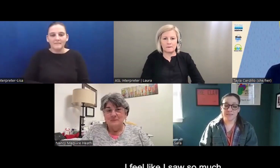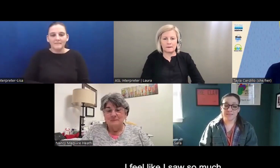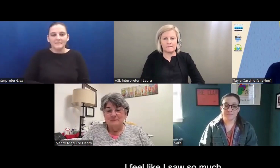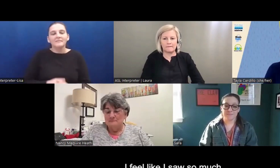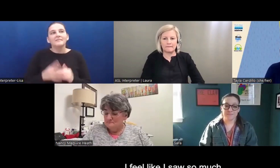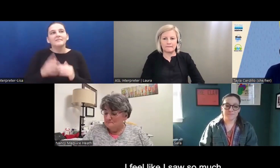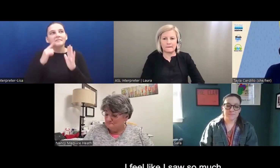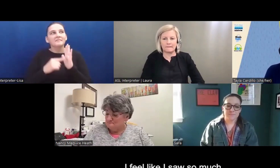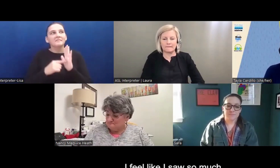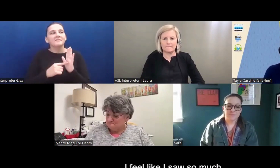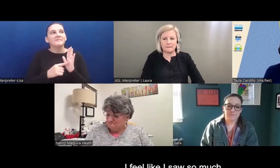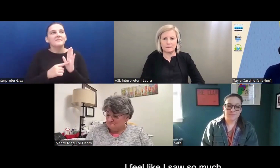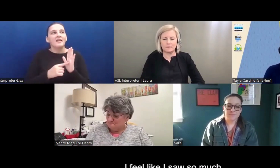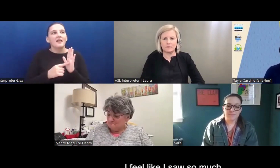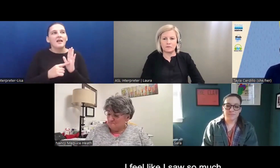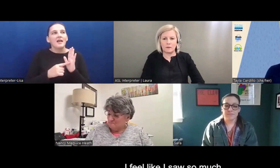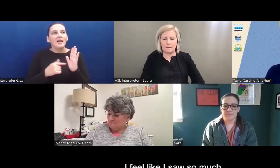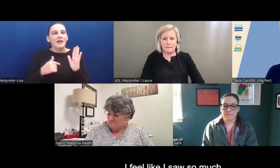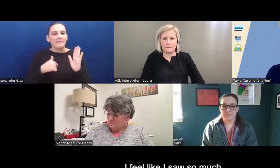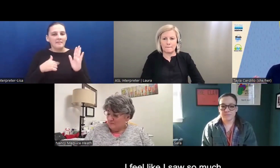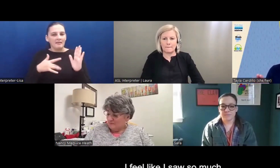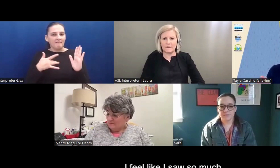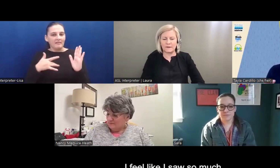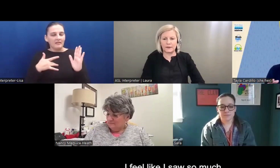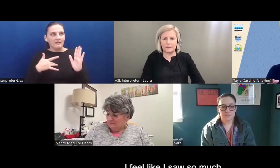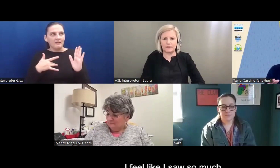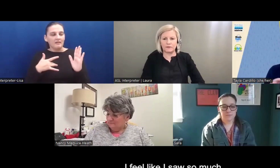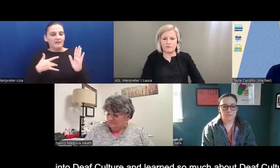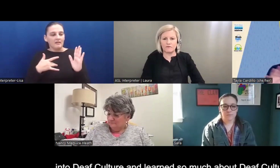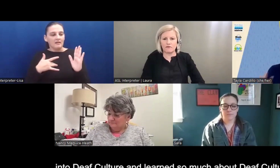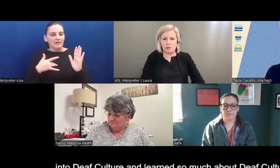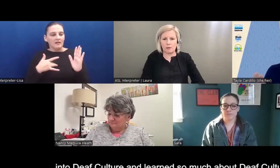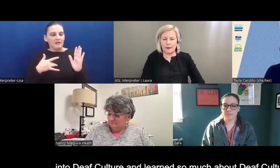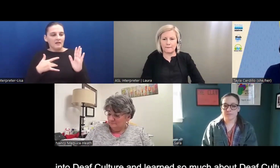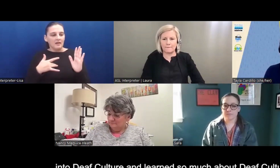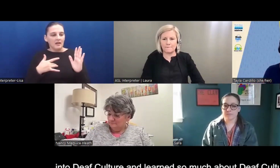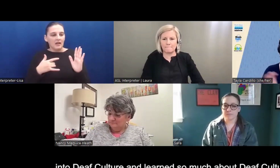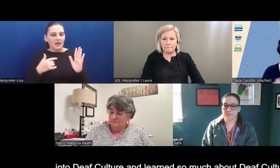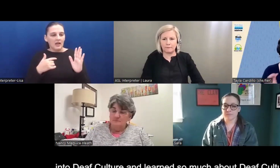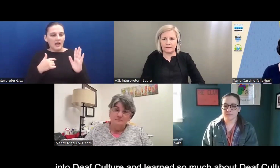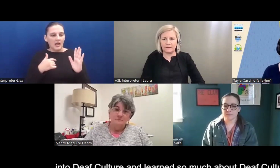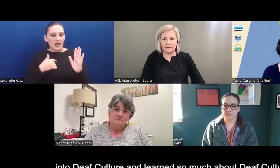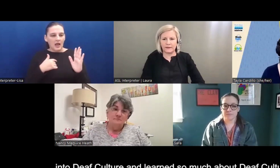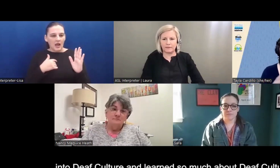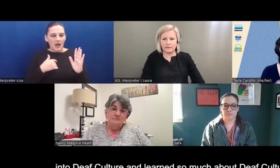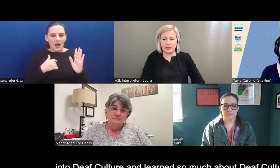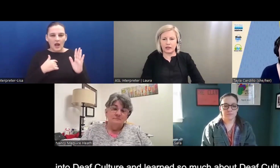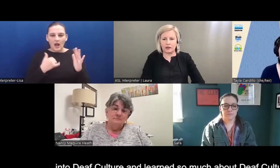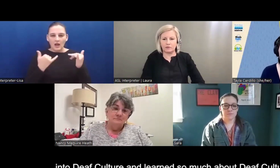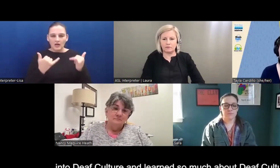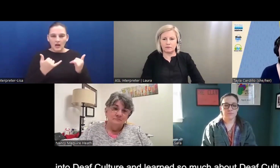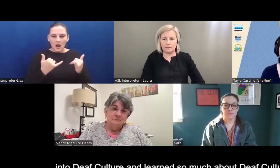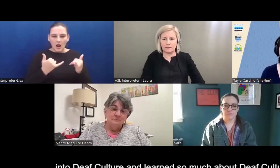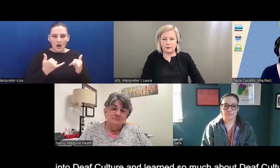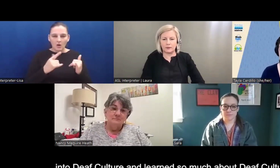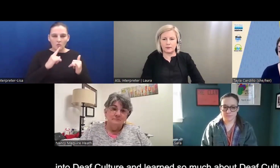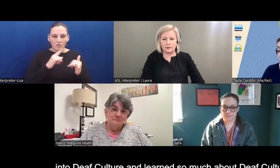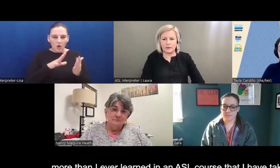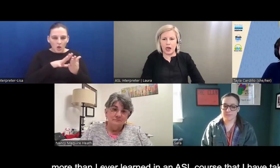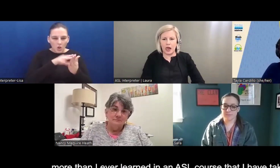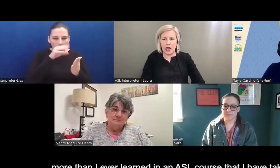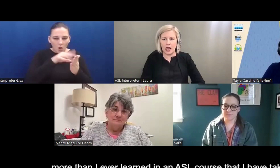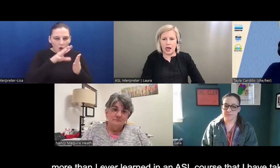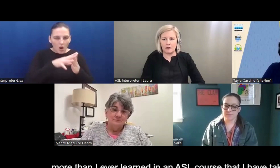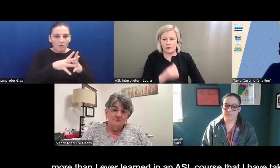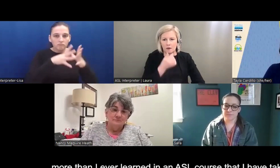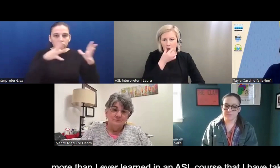Like, I feel like I saw so much into deaf culture and learned so much about deaf culture